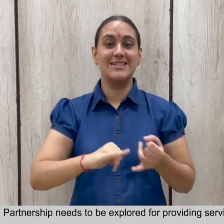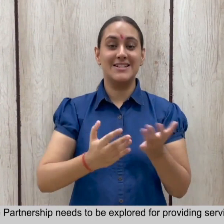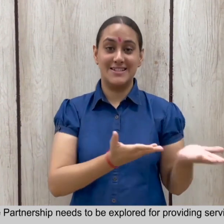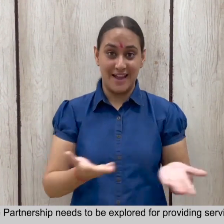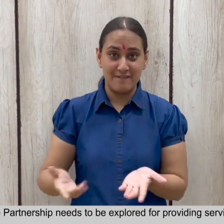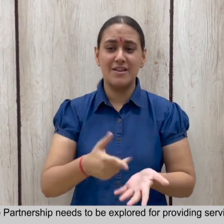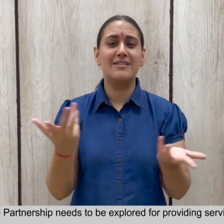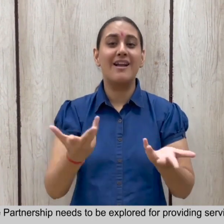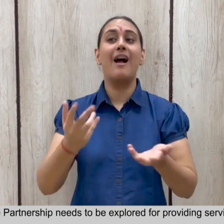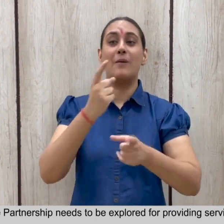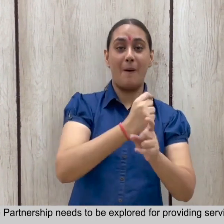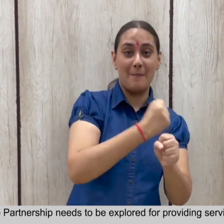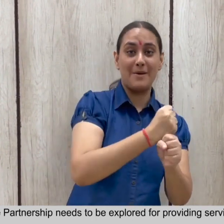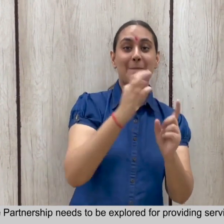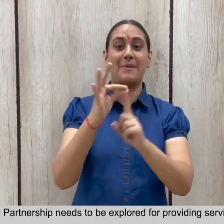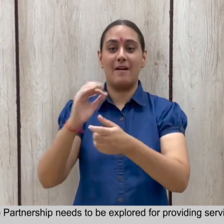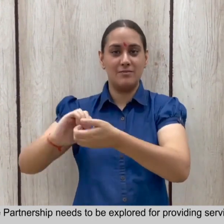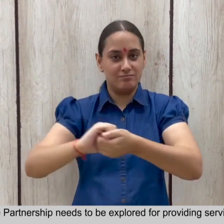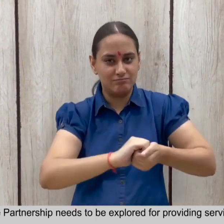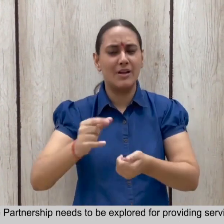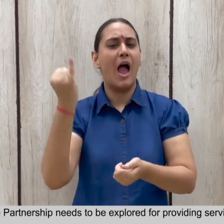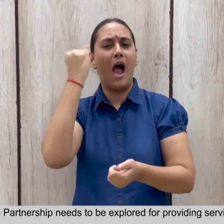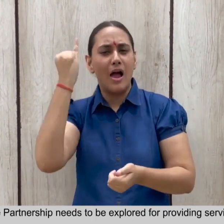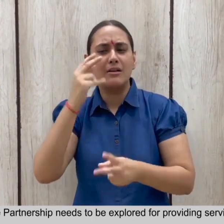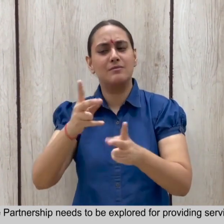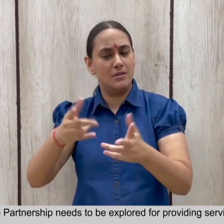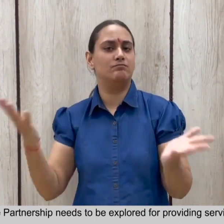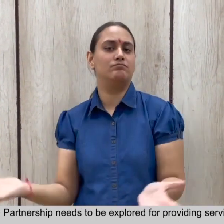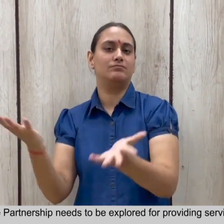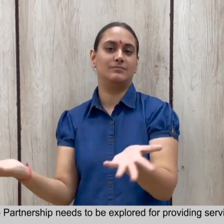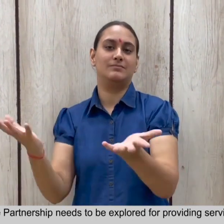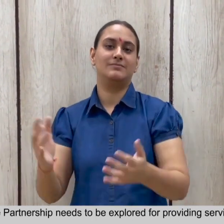-private partnership needs to be explored for providing services to the Divyankjan.